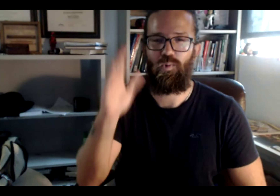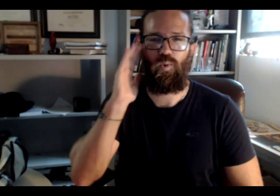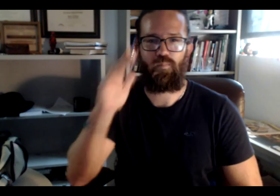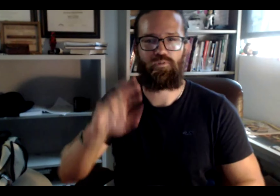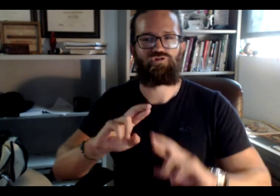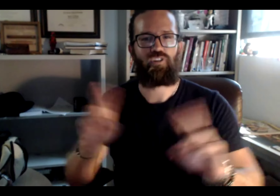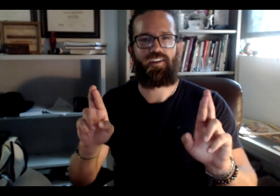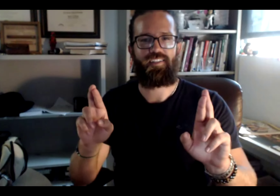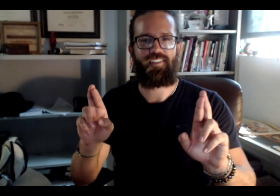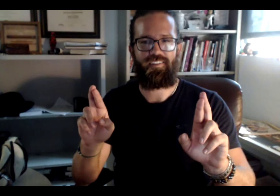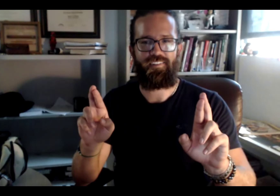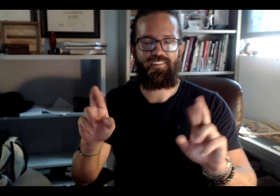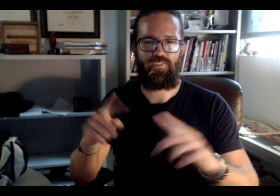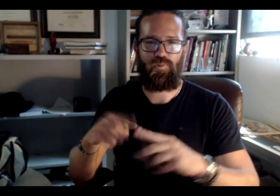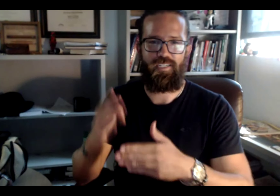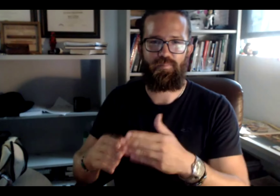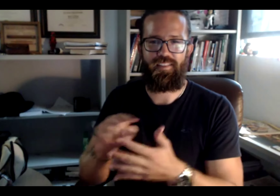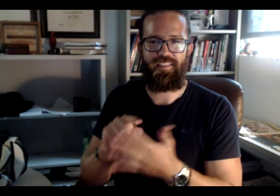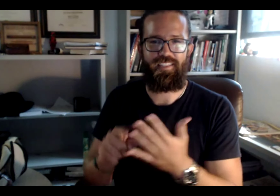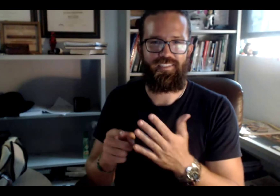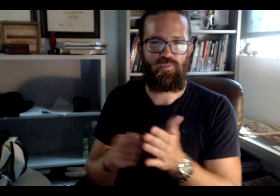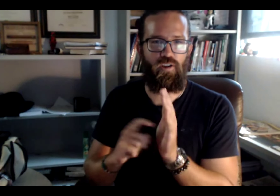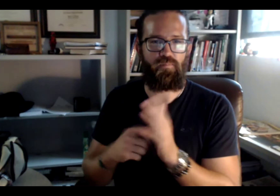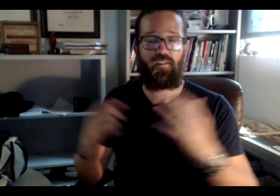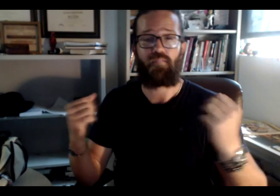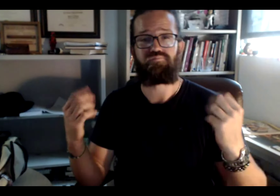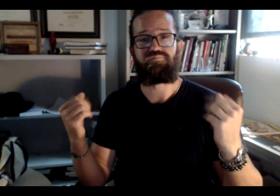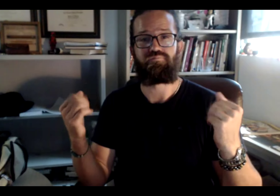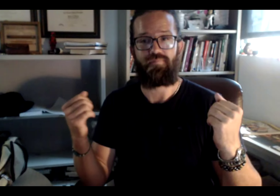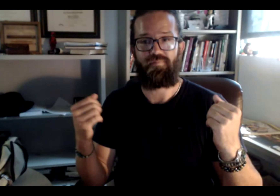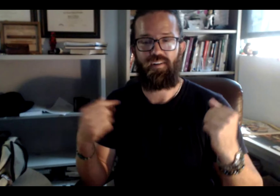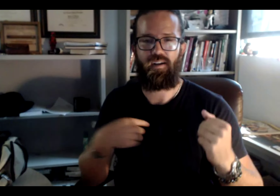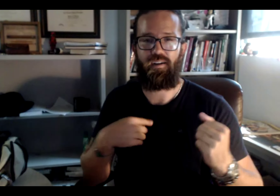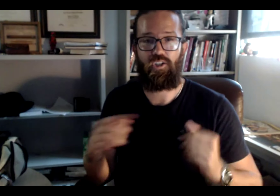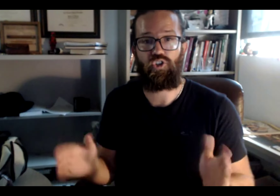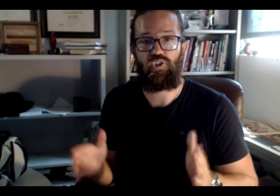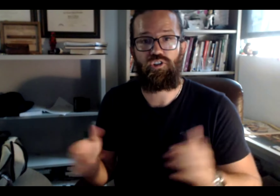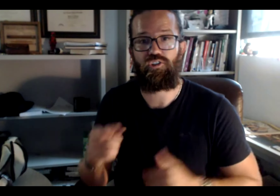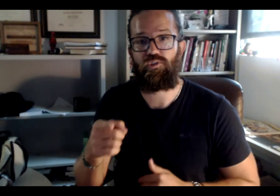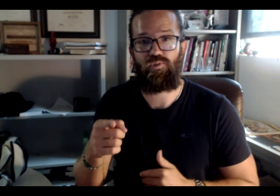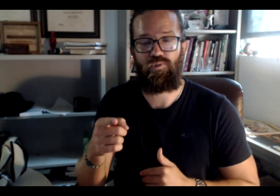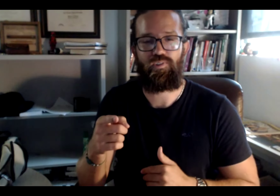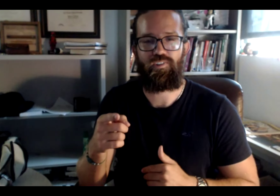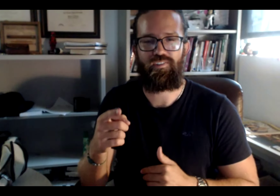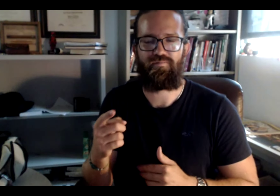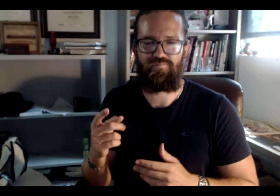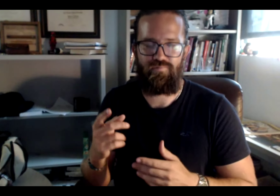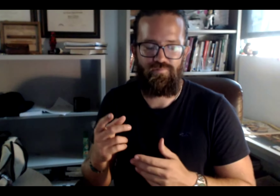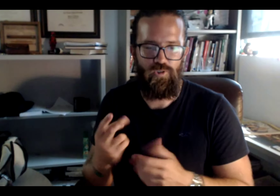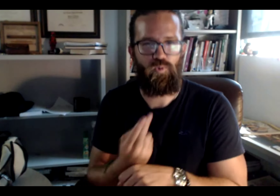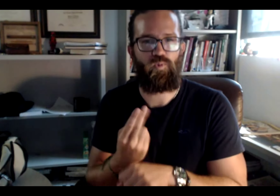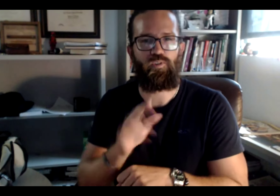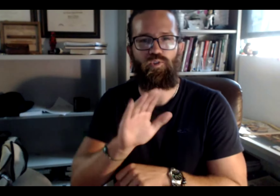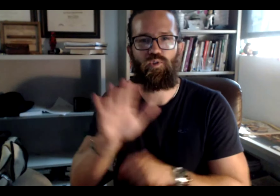And by then, you're going to be ready to complete these requirements for the unit. So I really